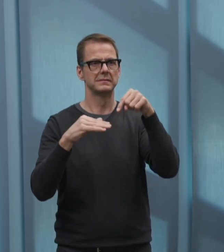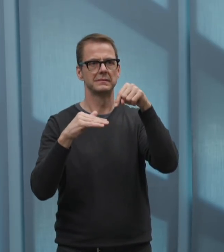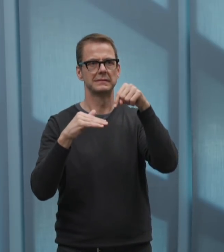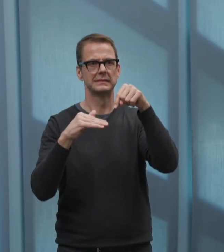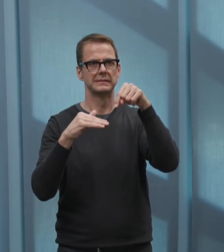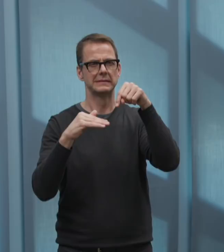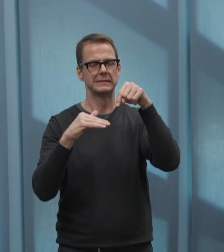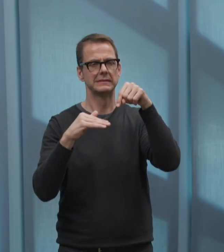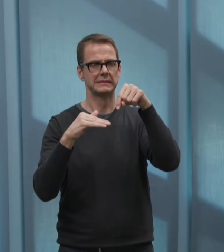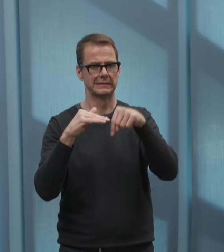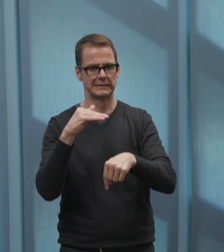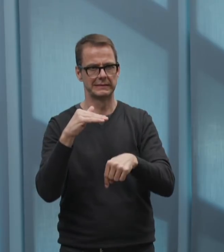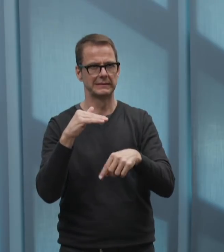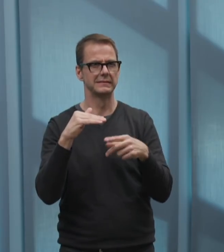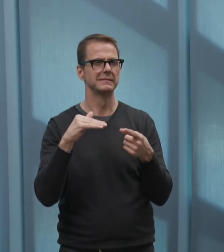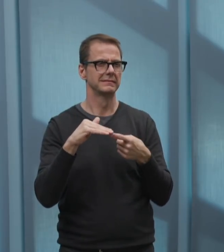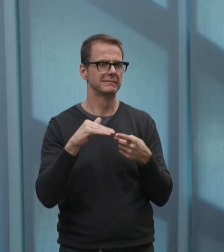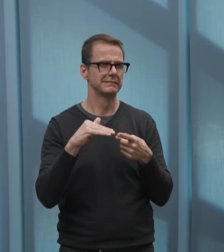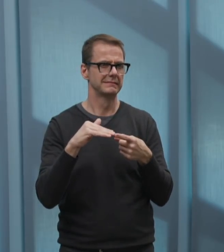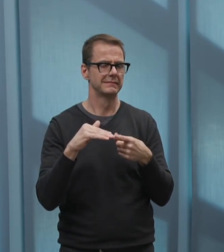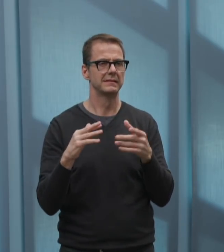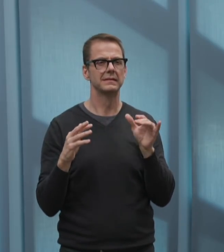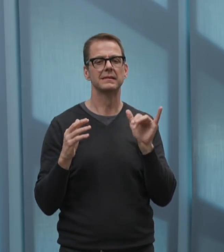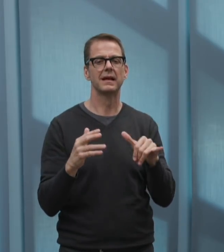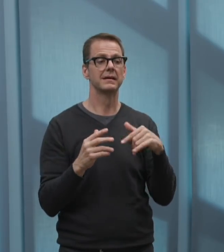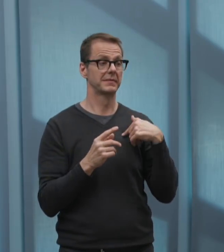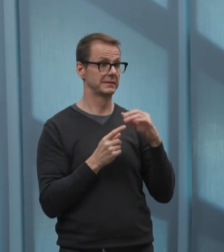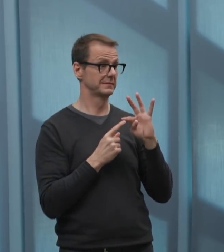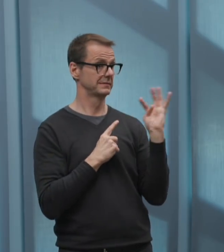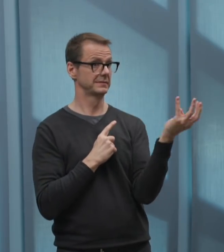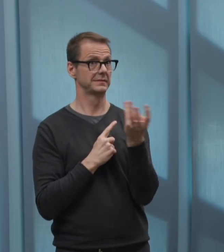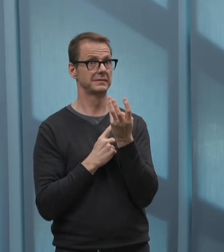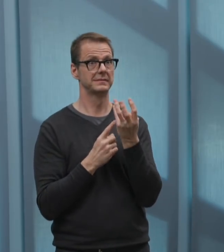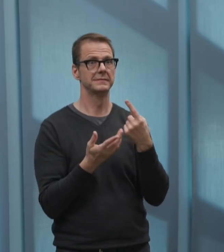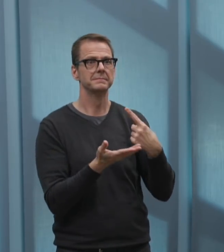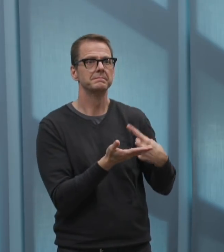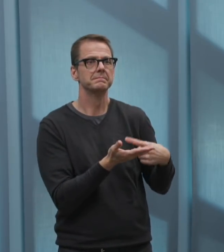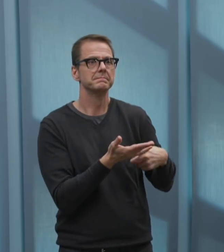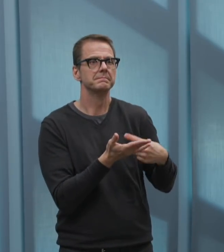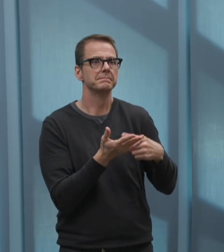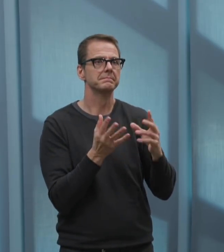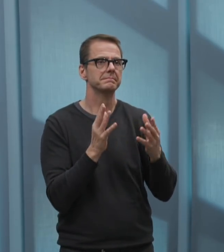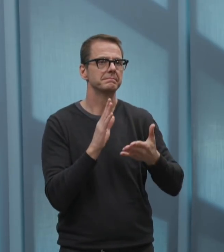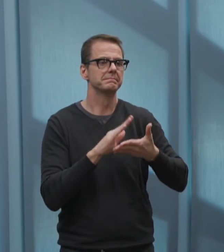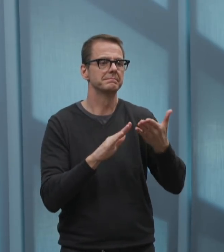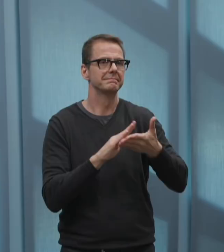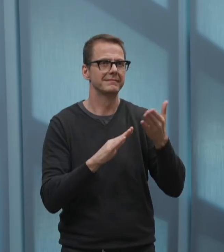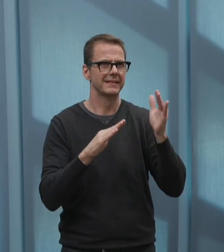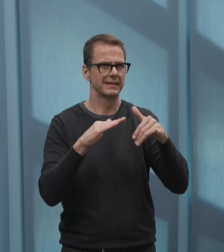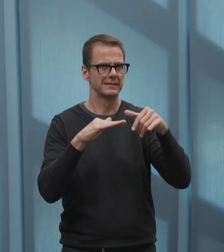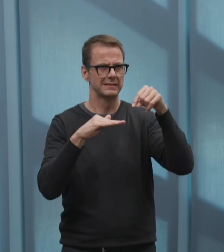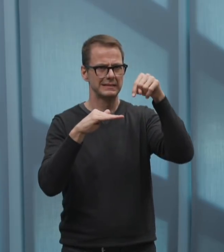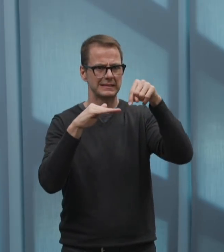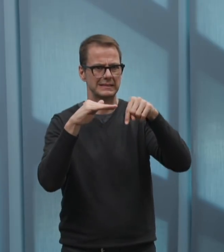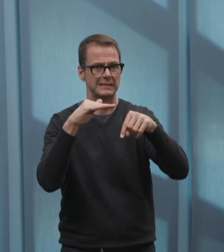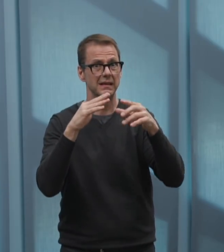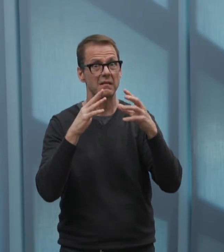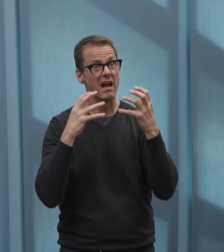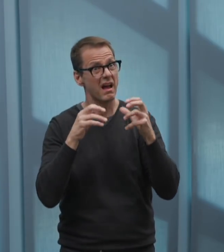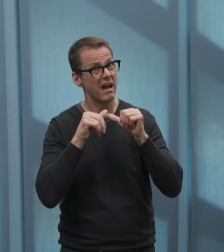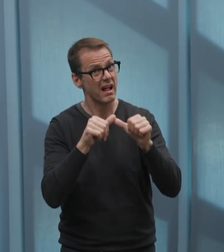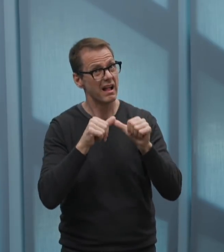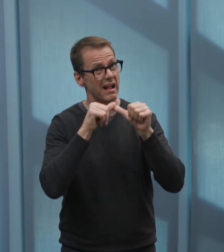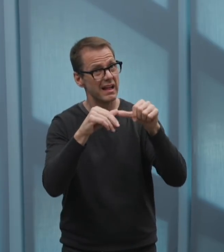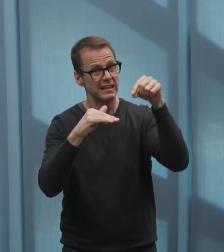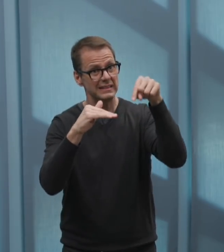wrong financial course for our city in this crisis. Even encouraging municipalities to run deficits could make it really difficult